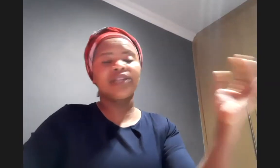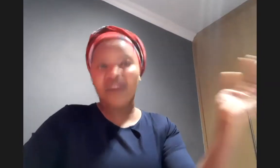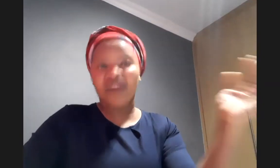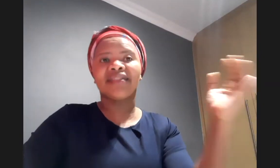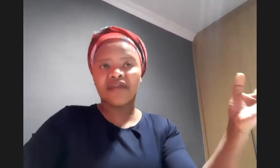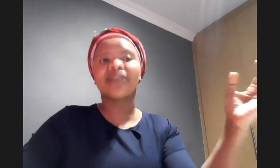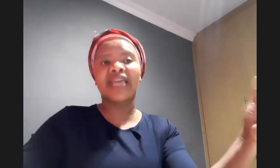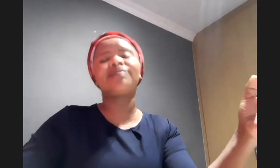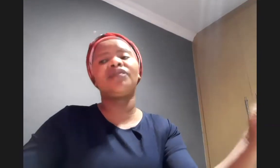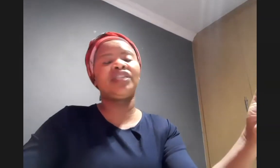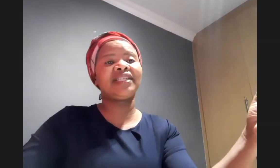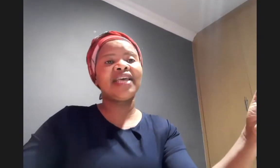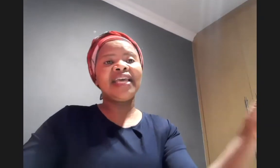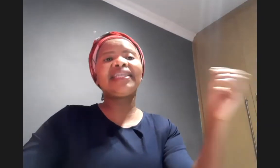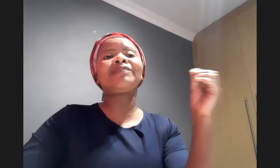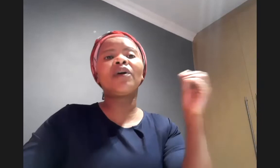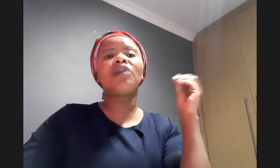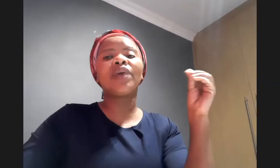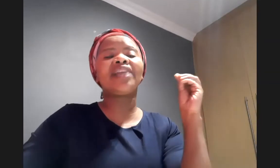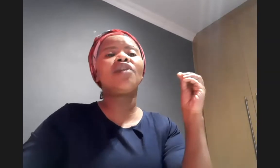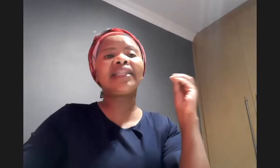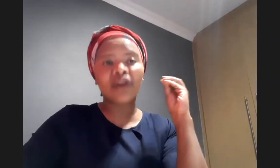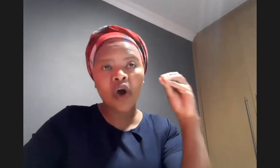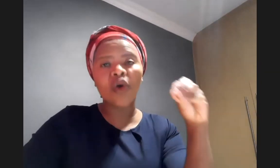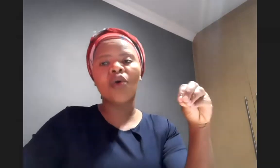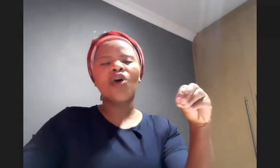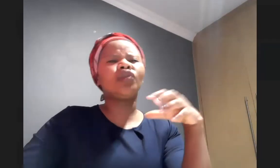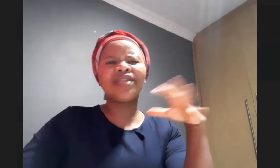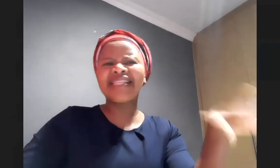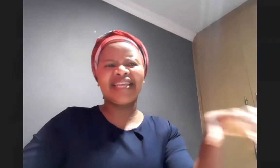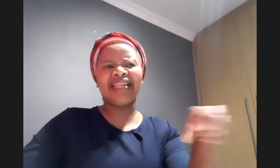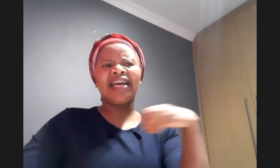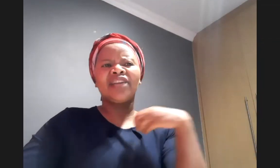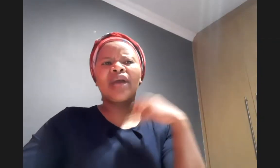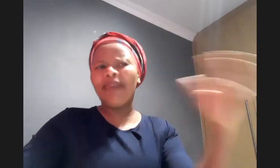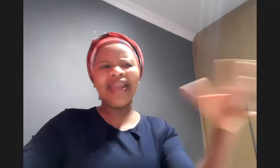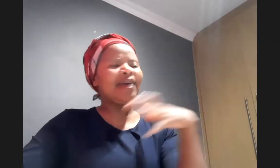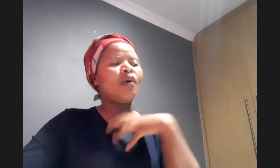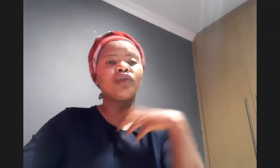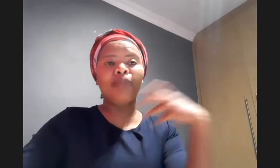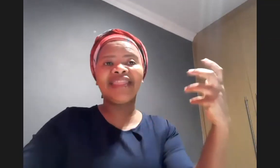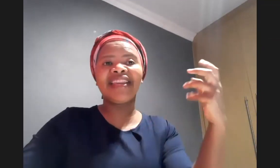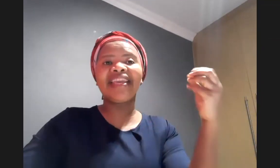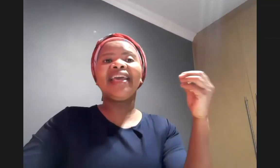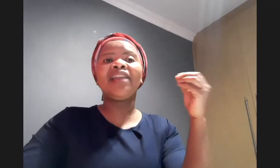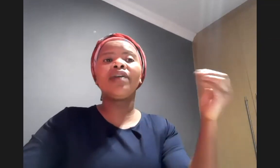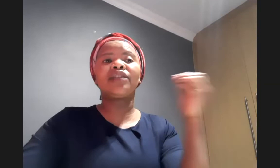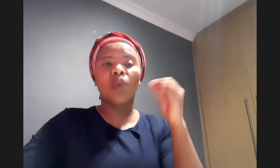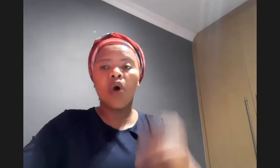to find the footsteps of jesus he says because we need not go to nazareth to capenia or to bethany in order to walk